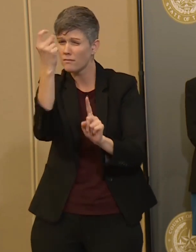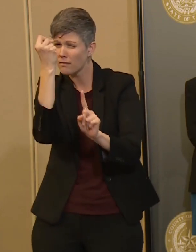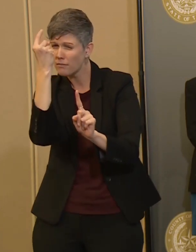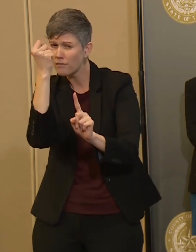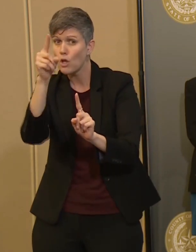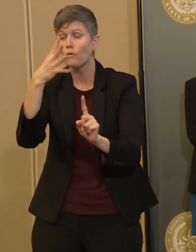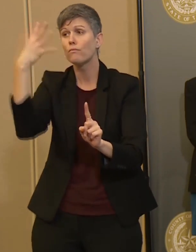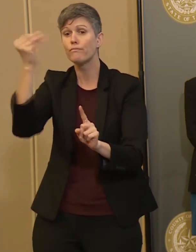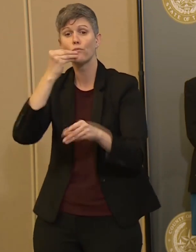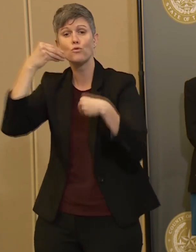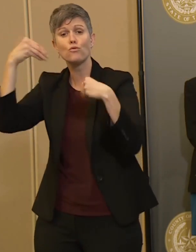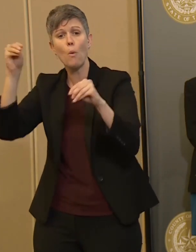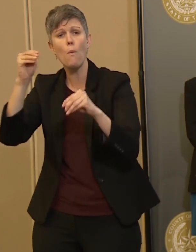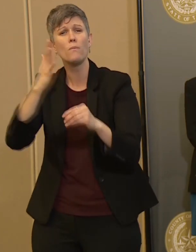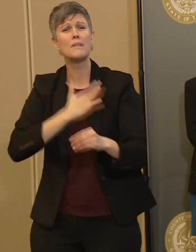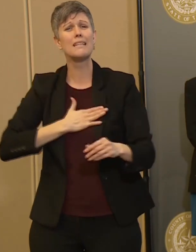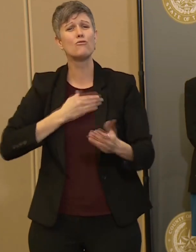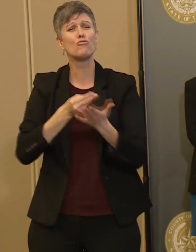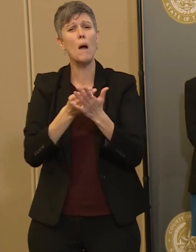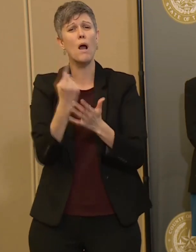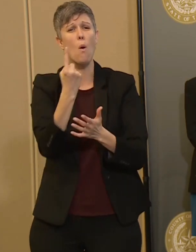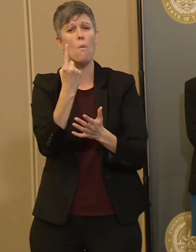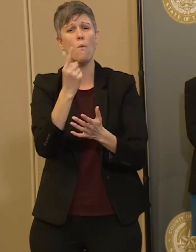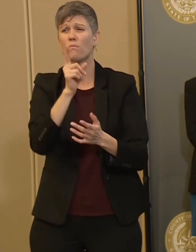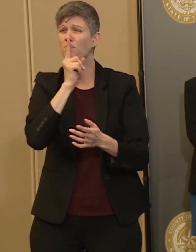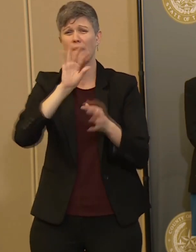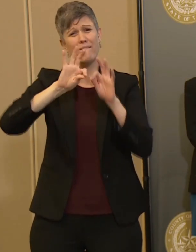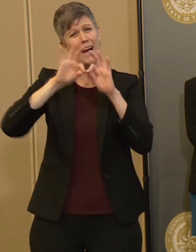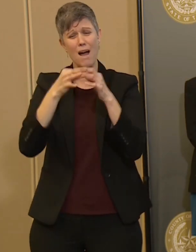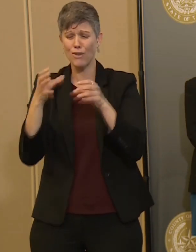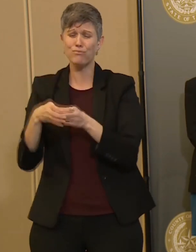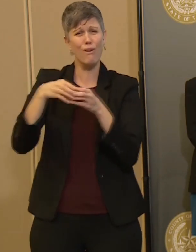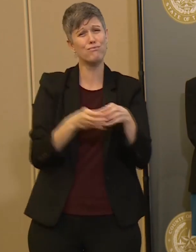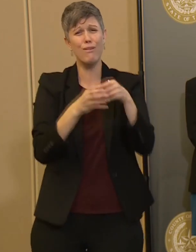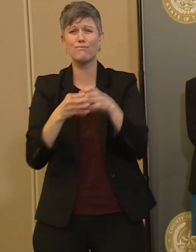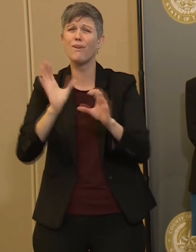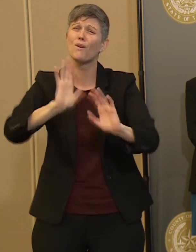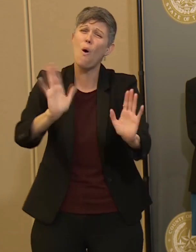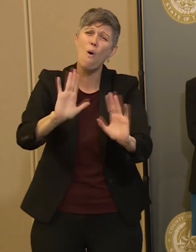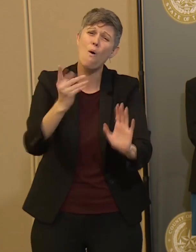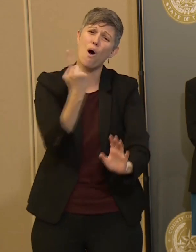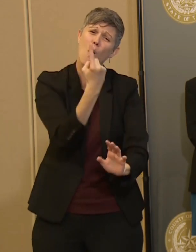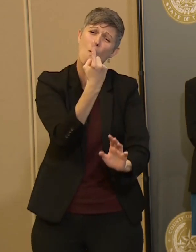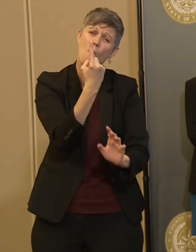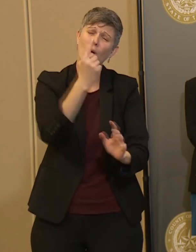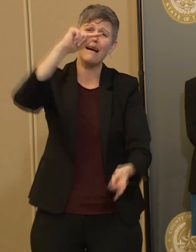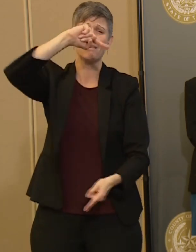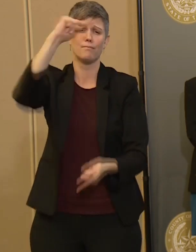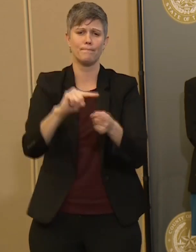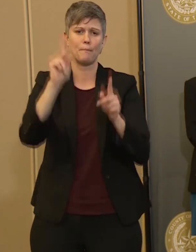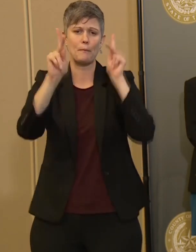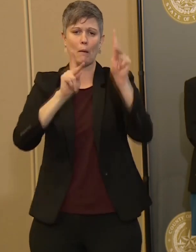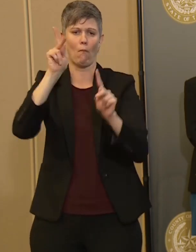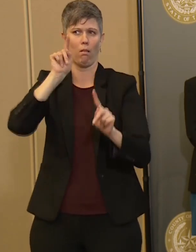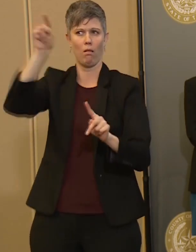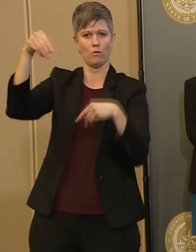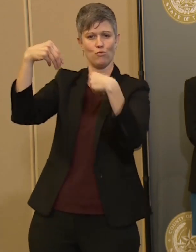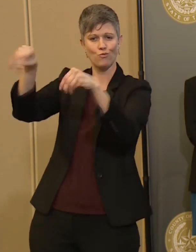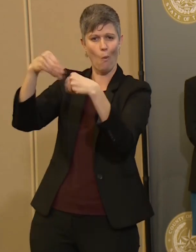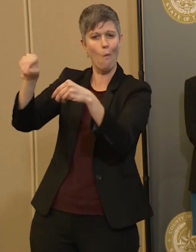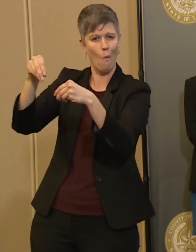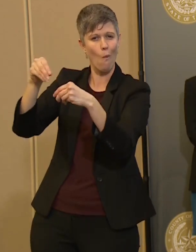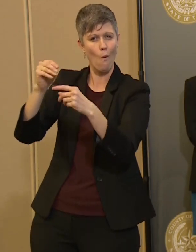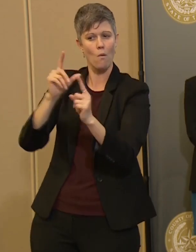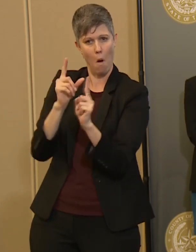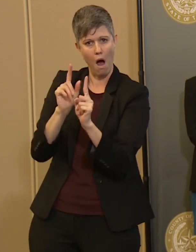go out and shop alone. Don't bring the whole family with you. Decrease those interactions. Make sure that when you do